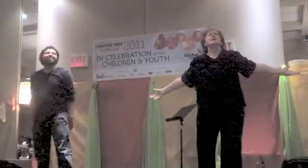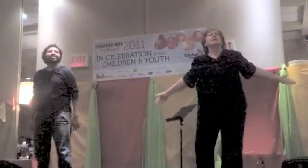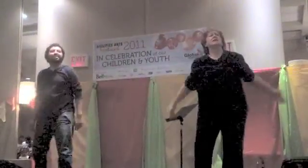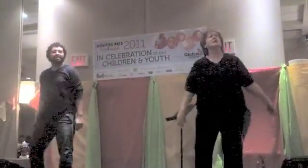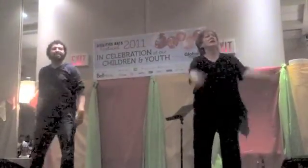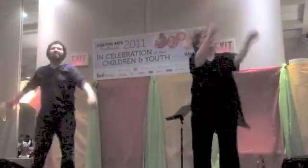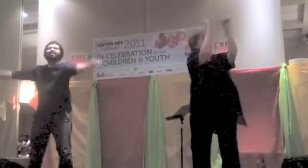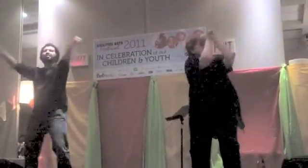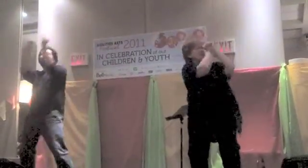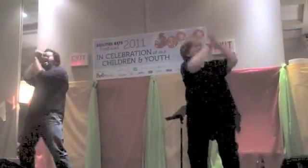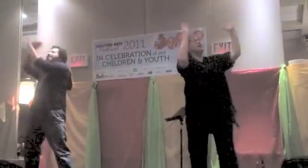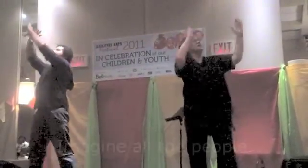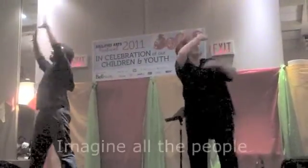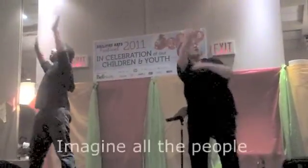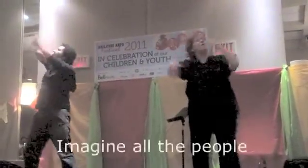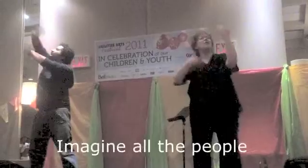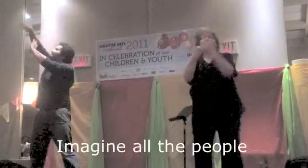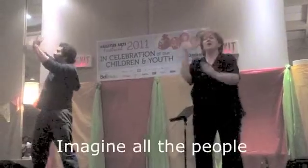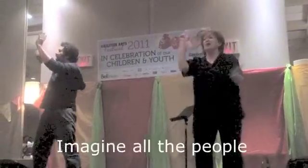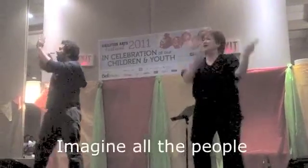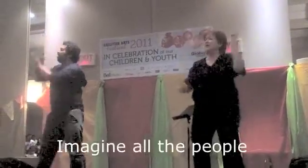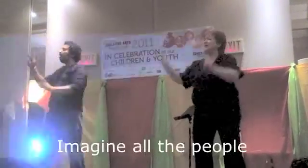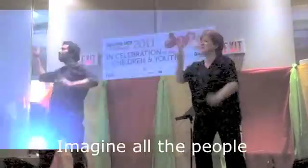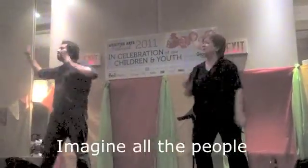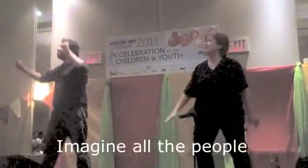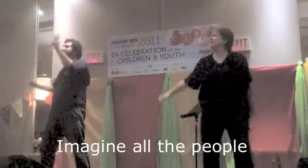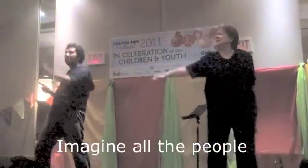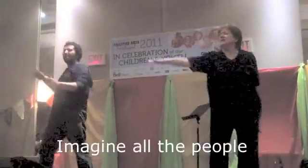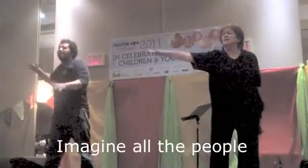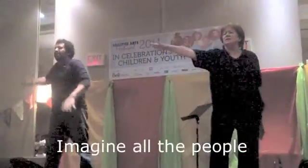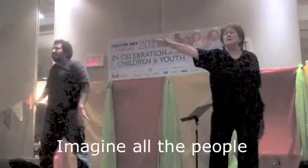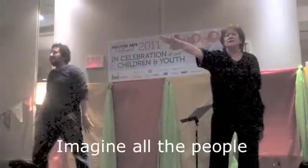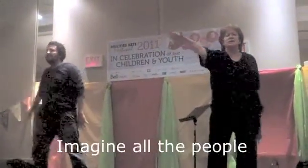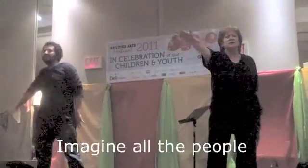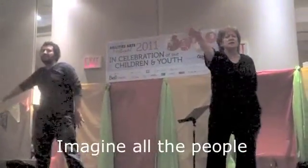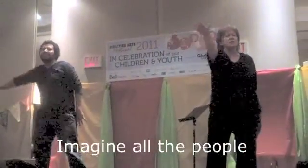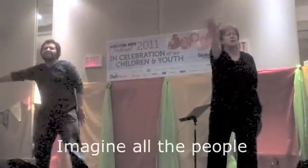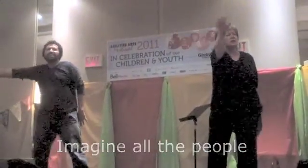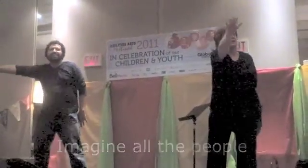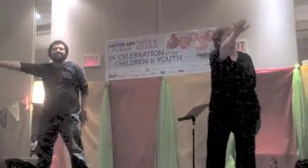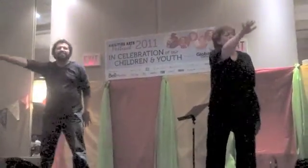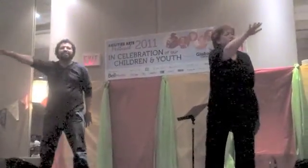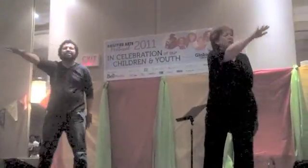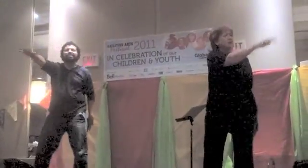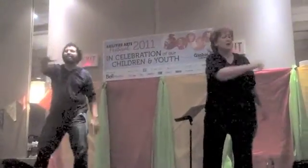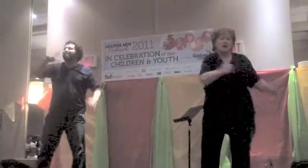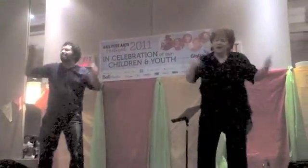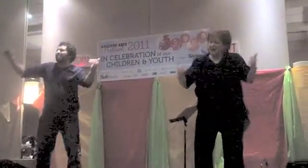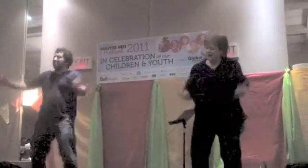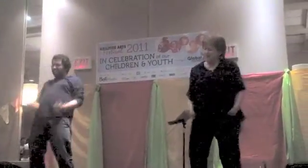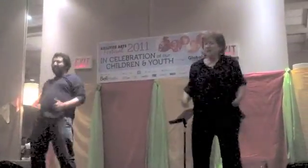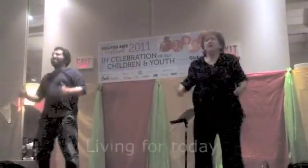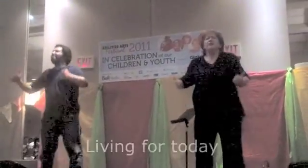Imagine all the people living